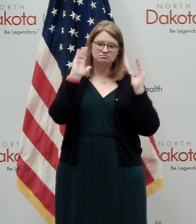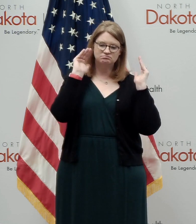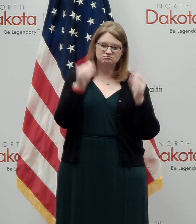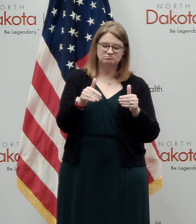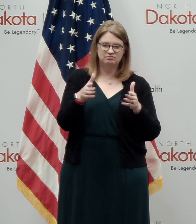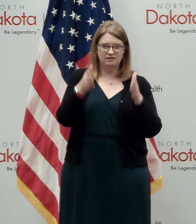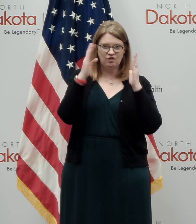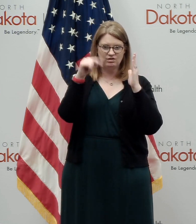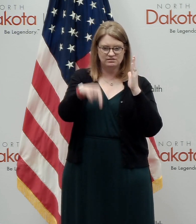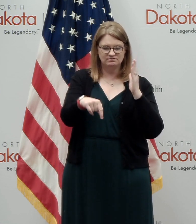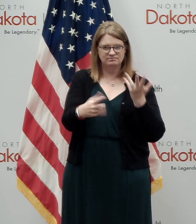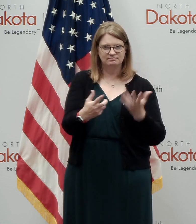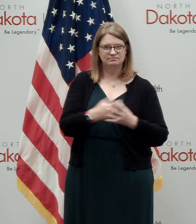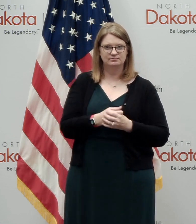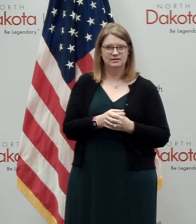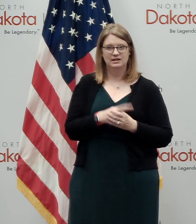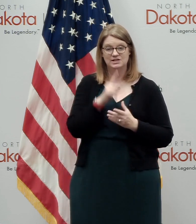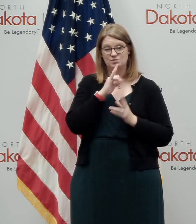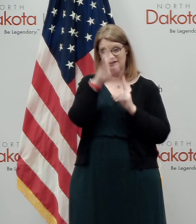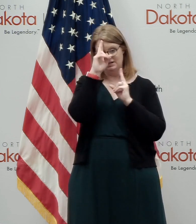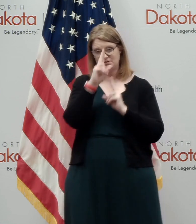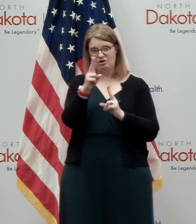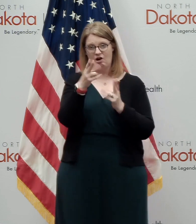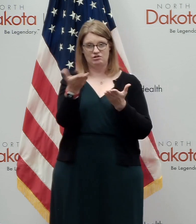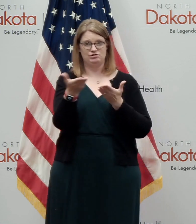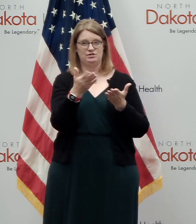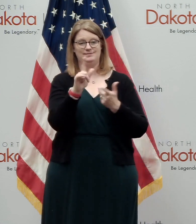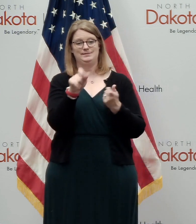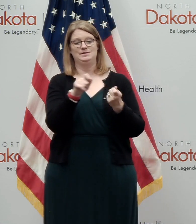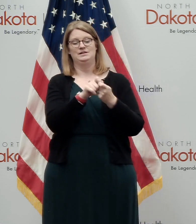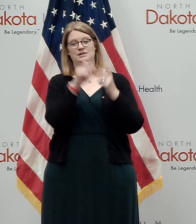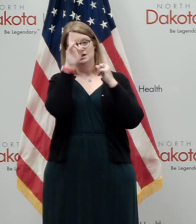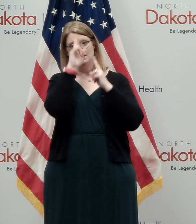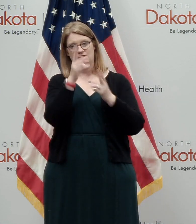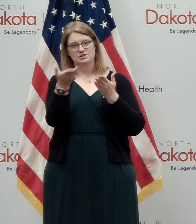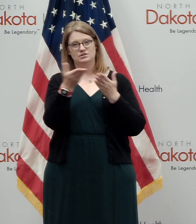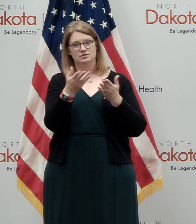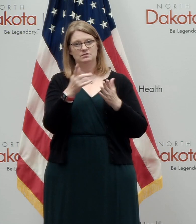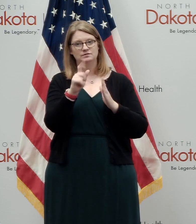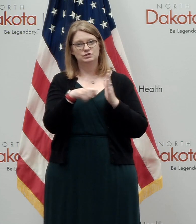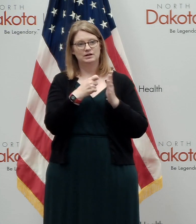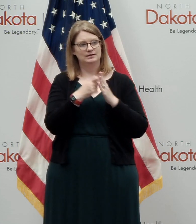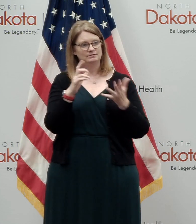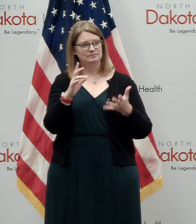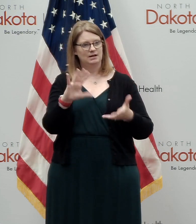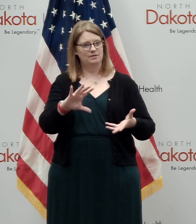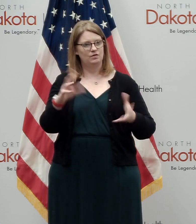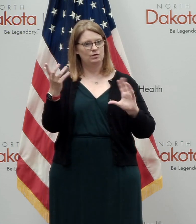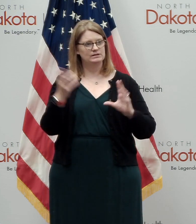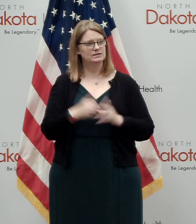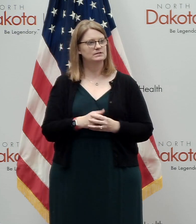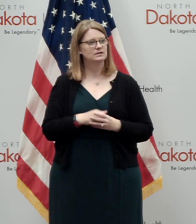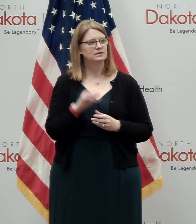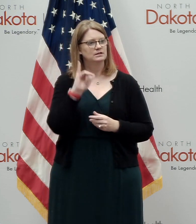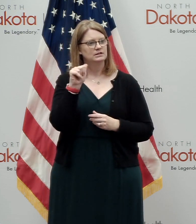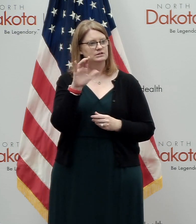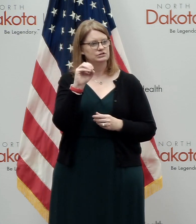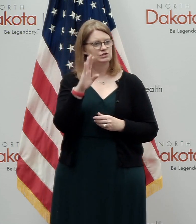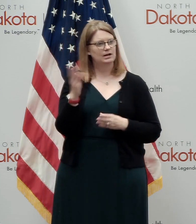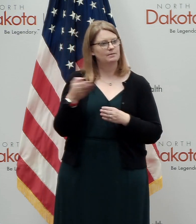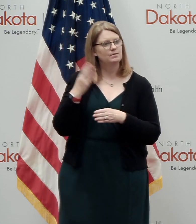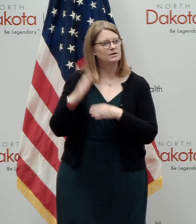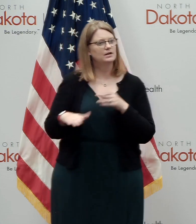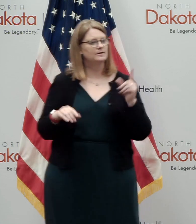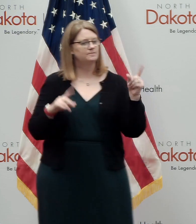And, and it's, again, it's an honor to serve and it's particularly an honor to serve when, a time of crisis. Okay, Jacob, and then we'll be done.